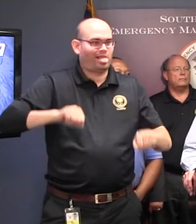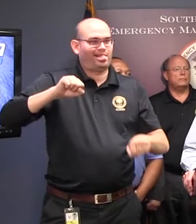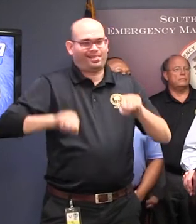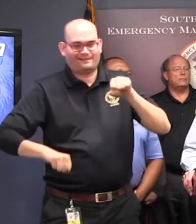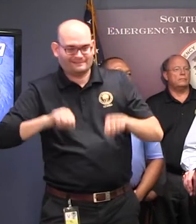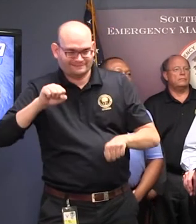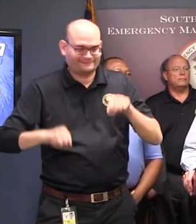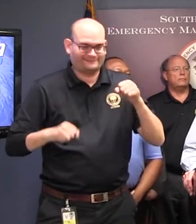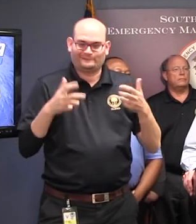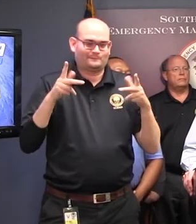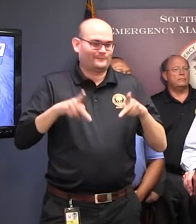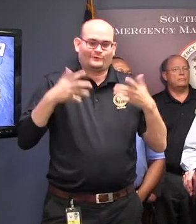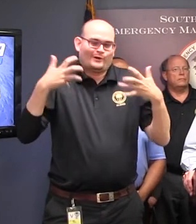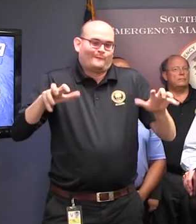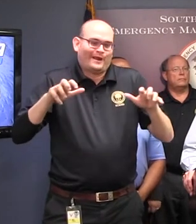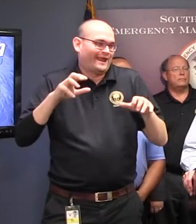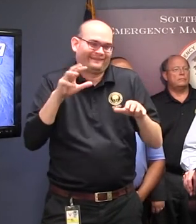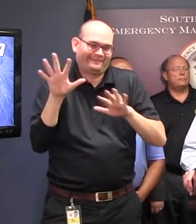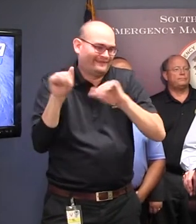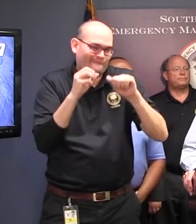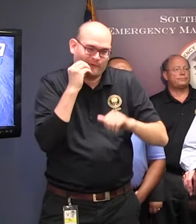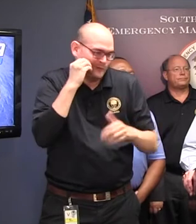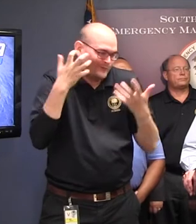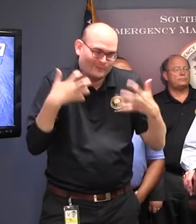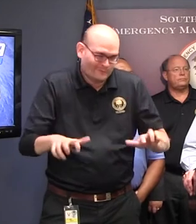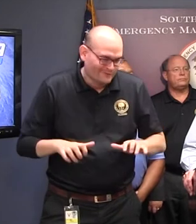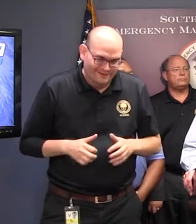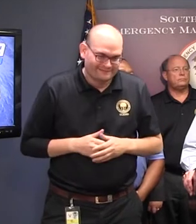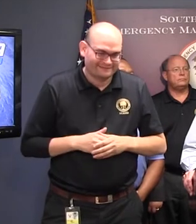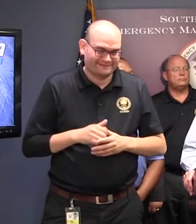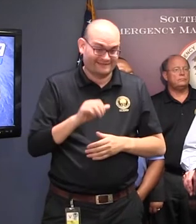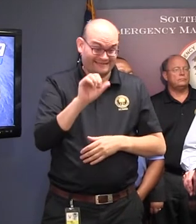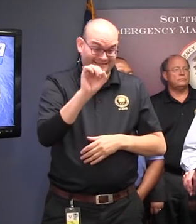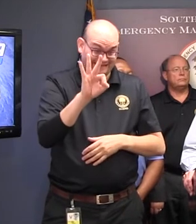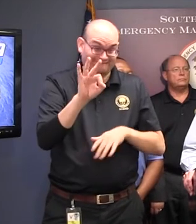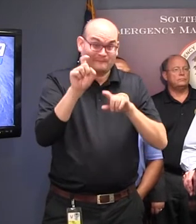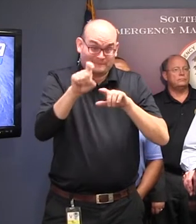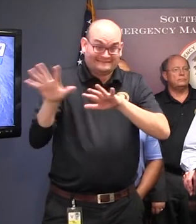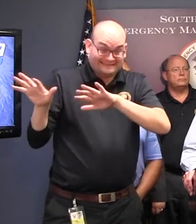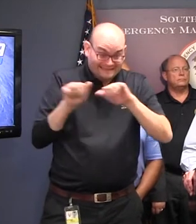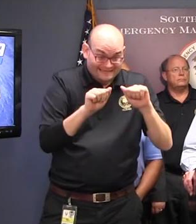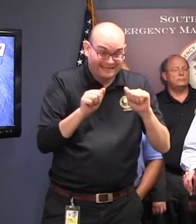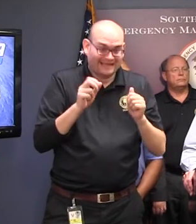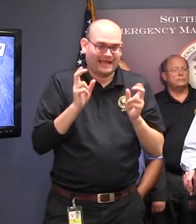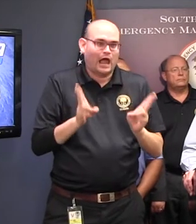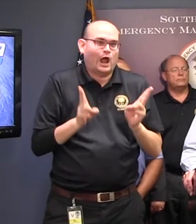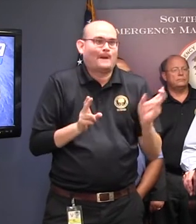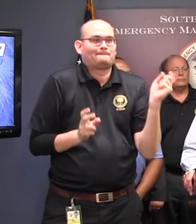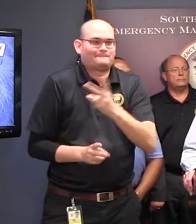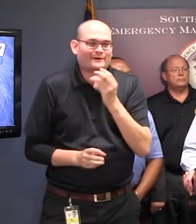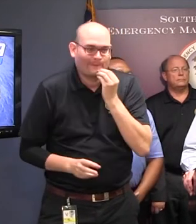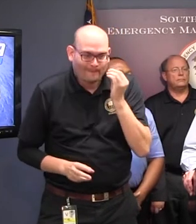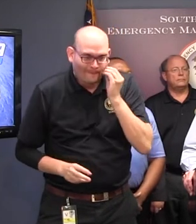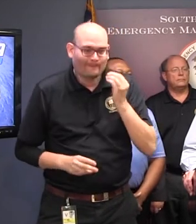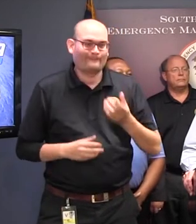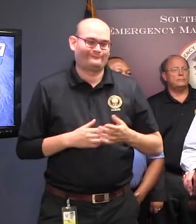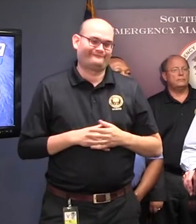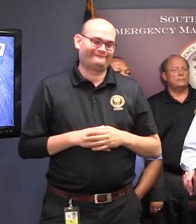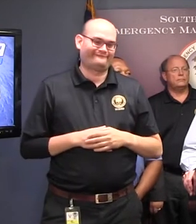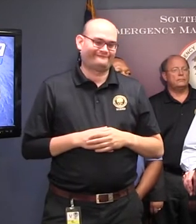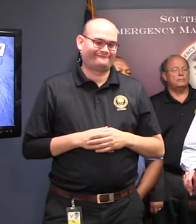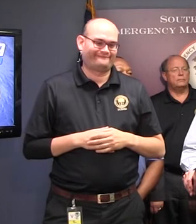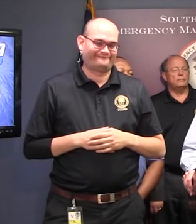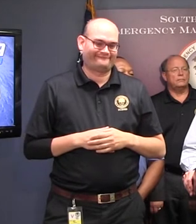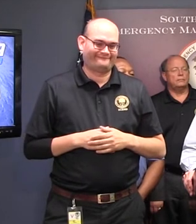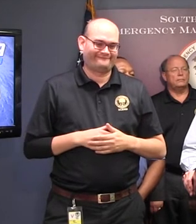as little as they like leaving them, they want to get back to them immediately. And actually, there's a lot more concern and disruption in trying to